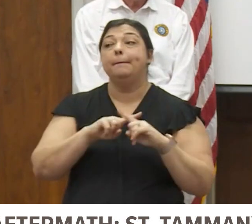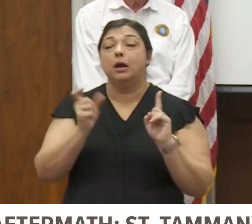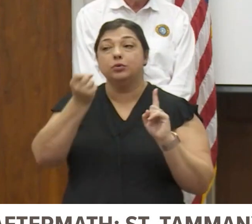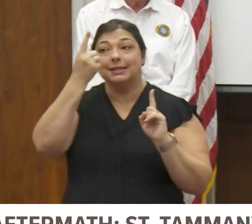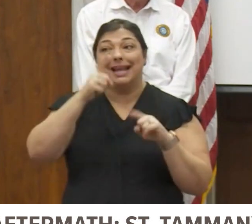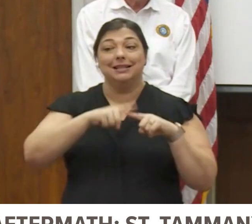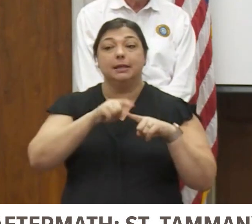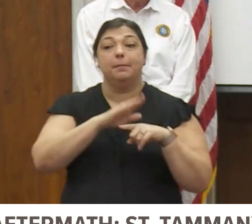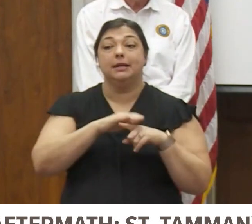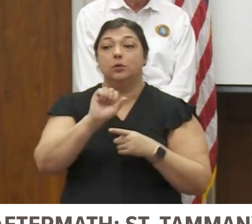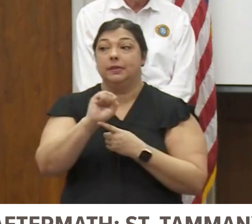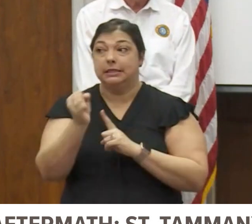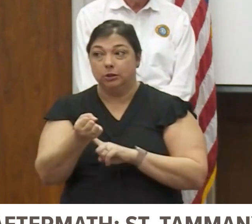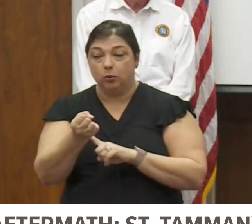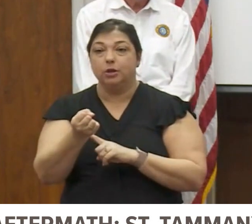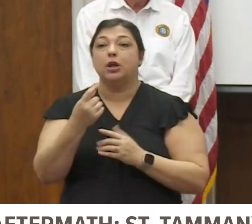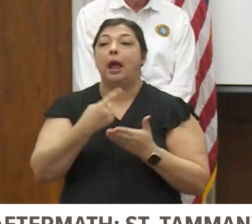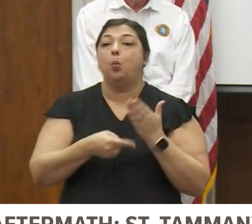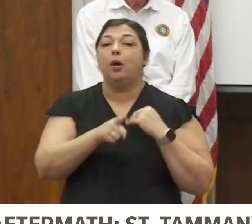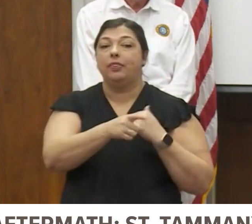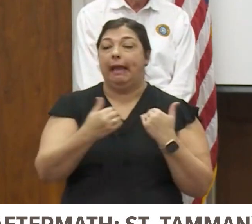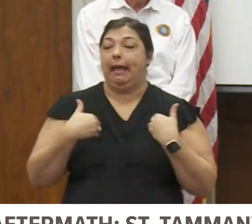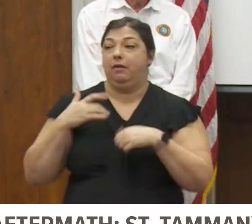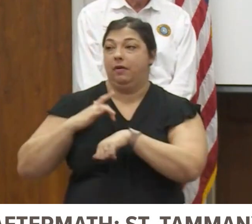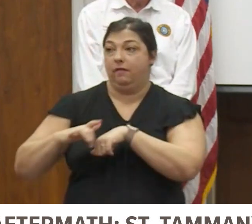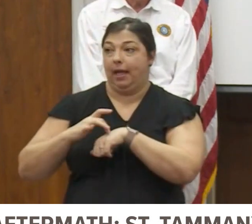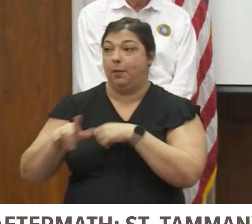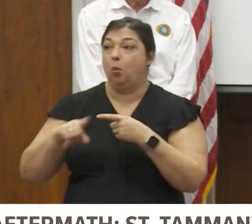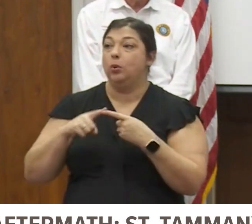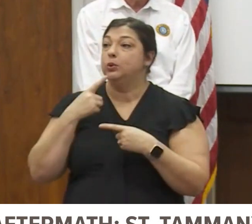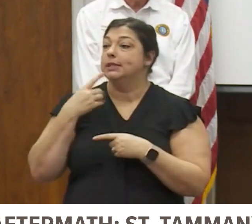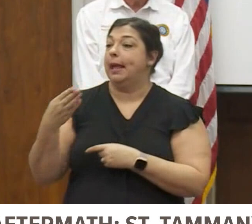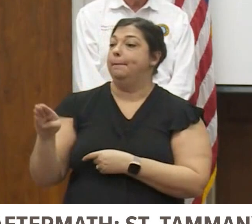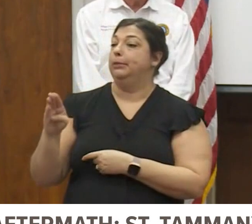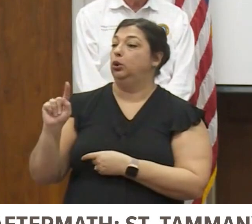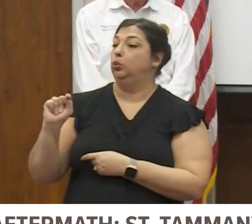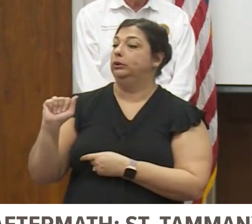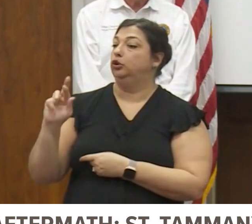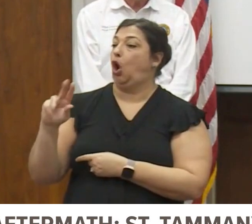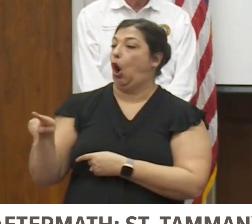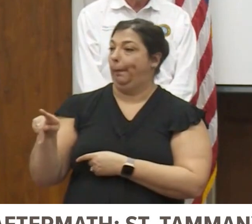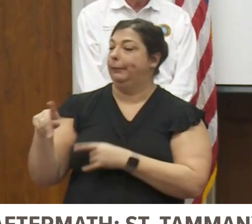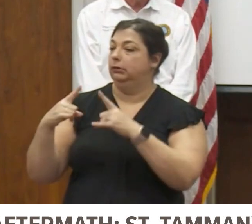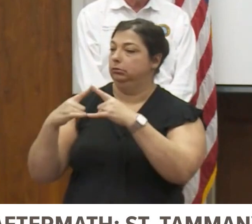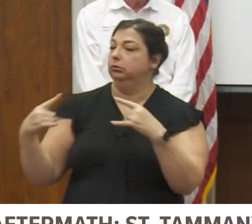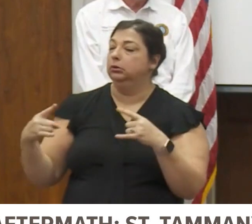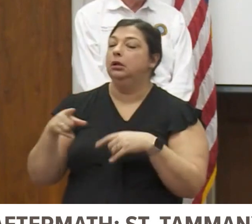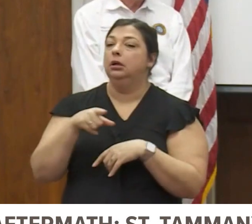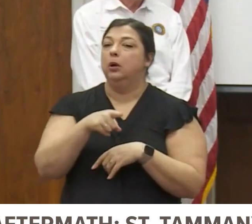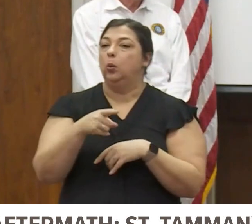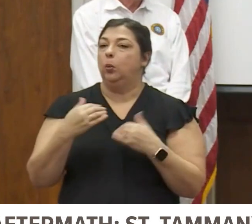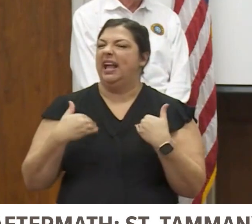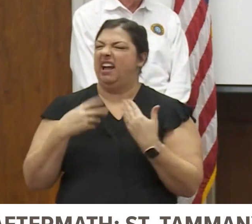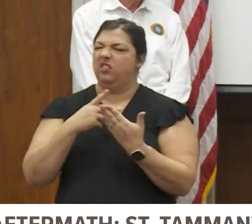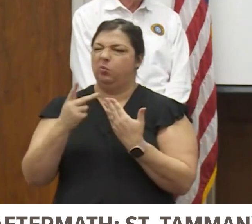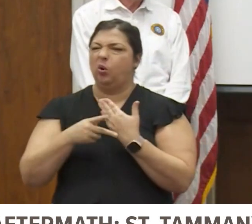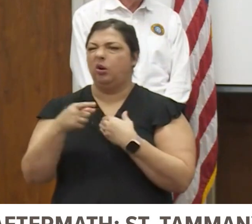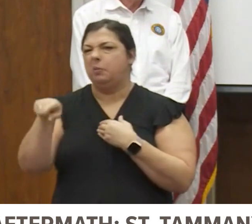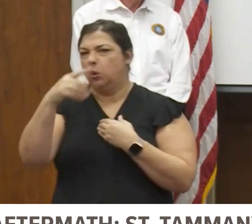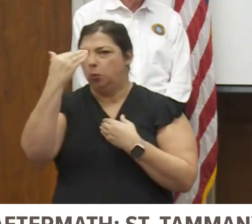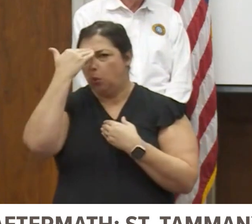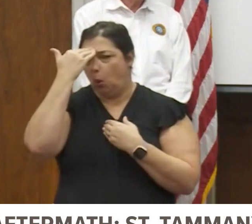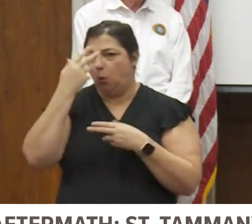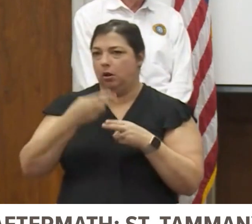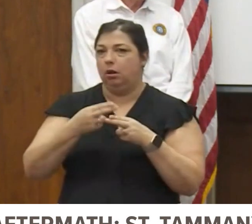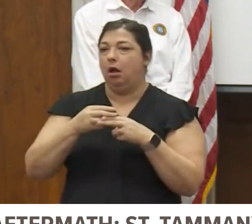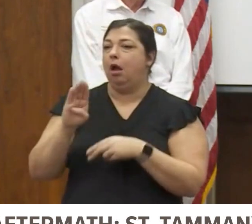distributed at that time. So when you say blue tarps, then, you know, we have a program, and most of you are probably familiar with